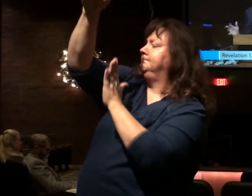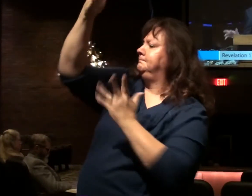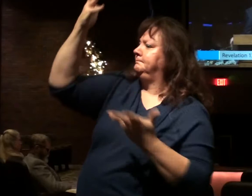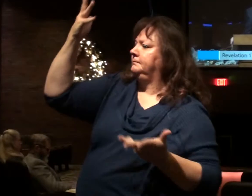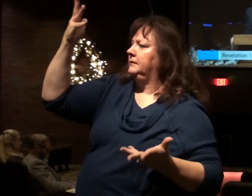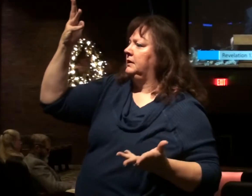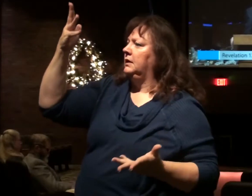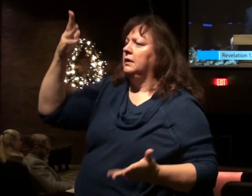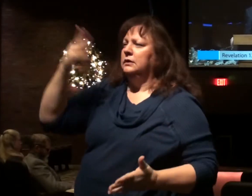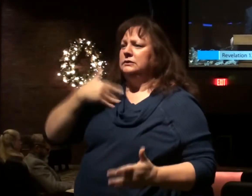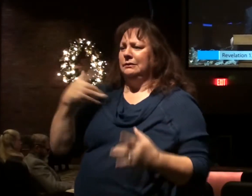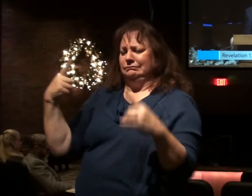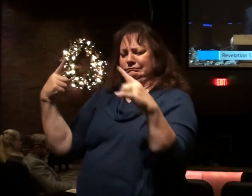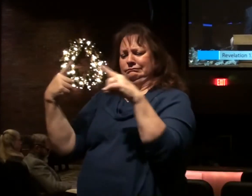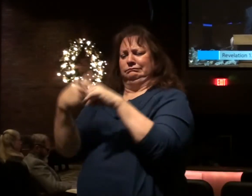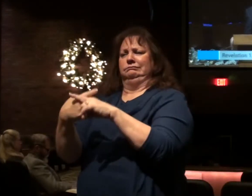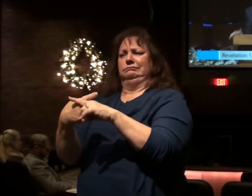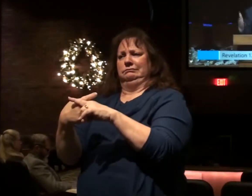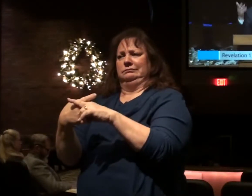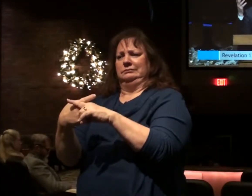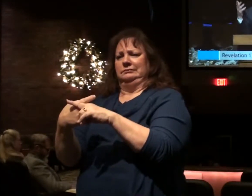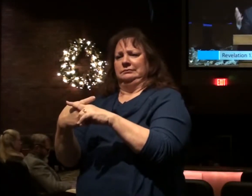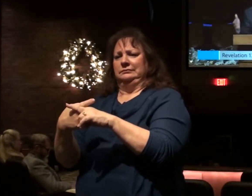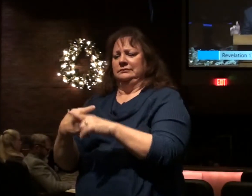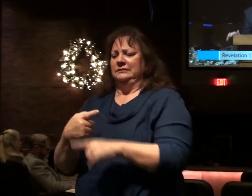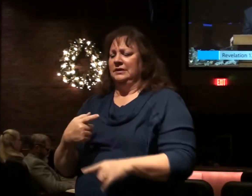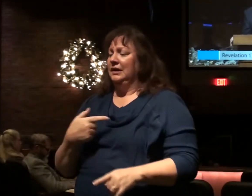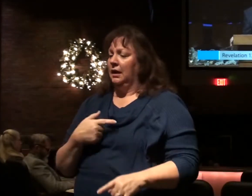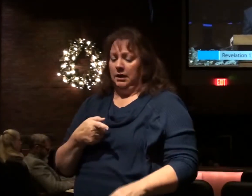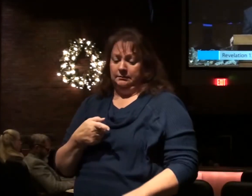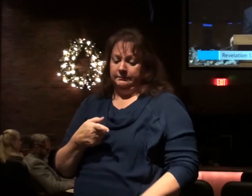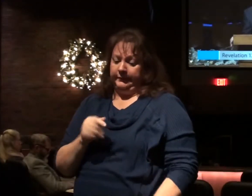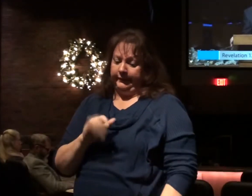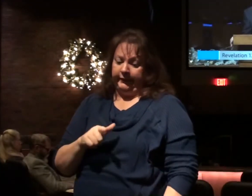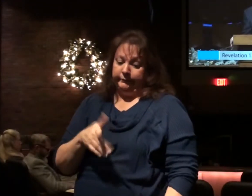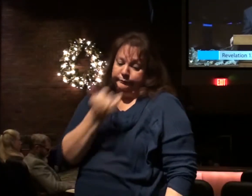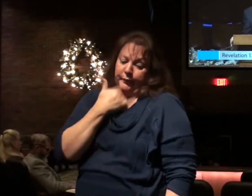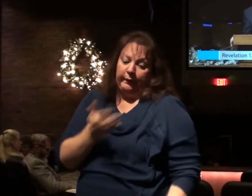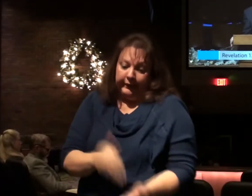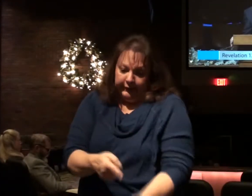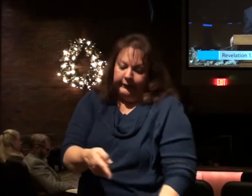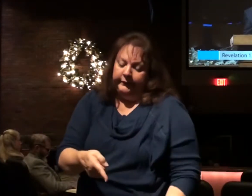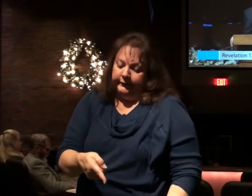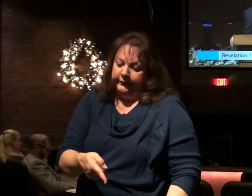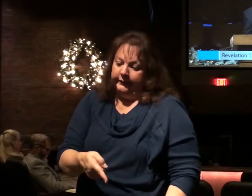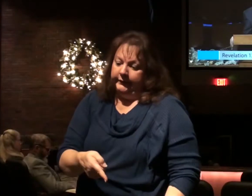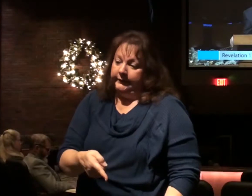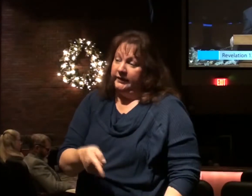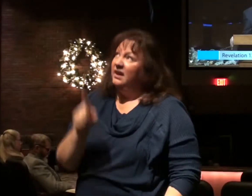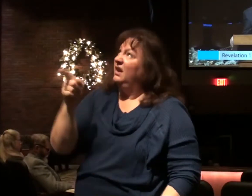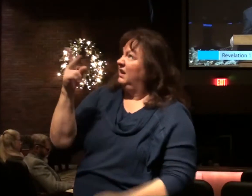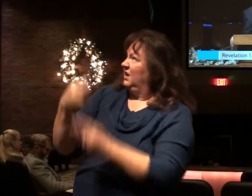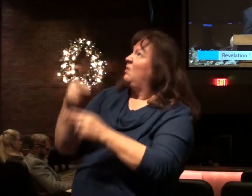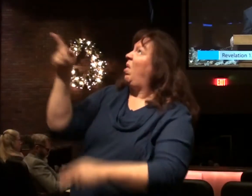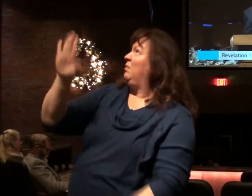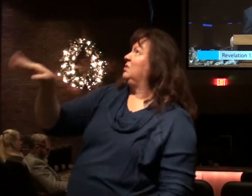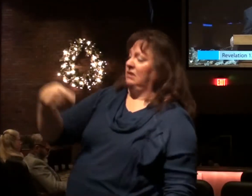So, there's a conflict. Yeah, there's guilt, he stumbled again. You call on your child,